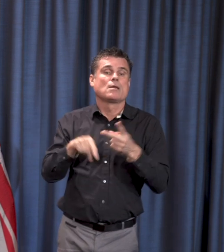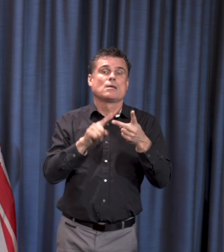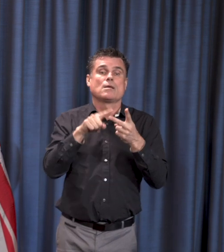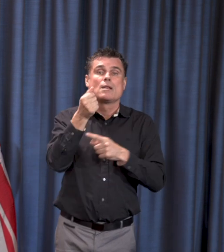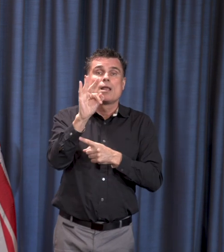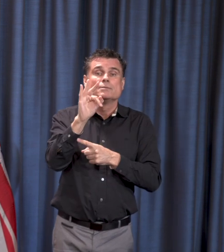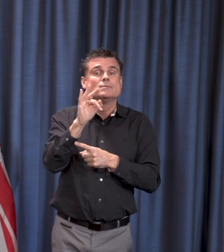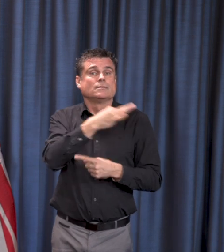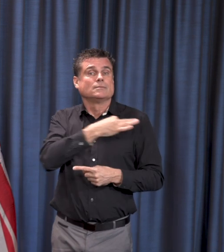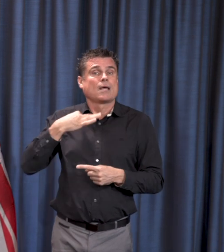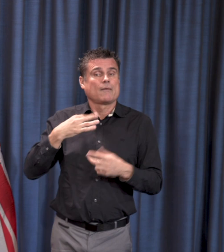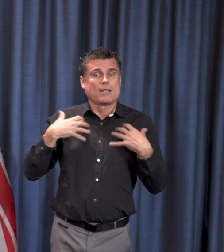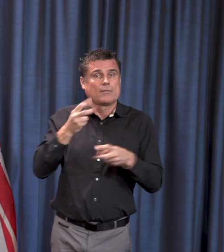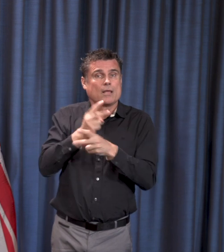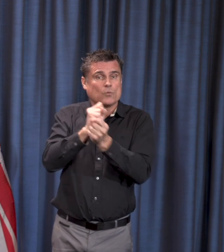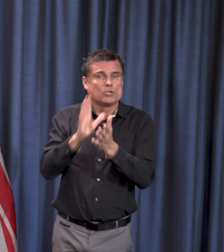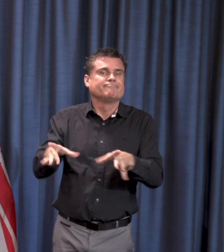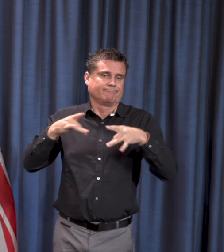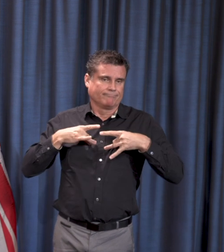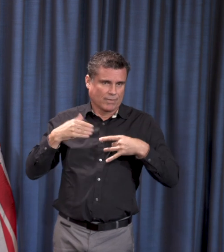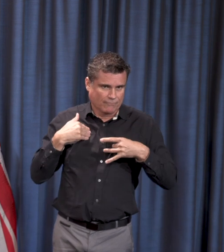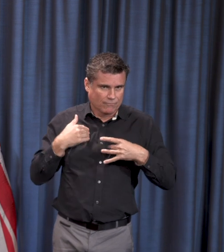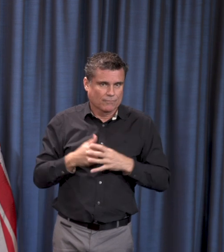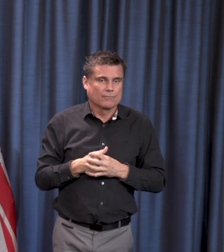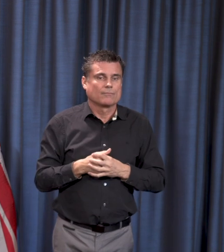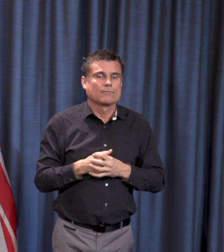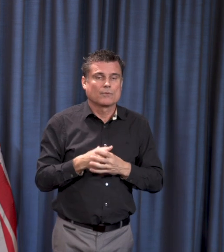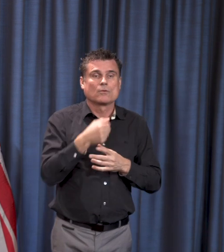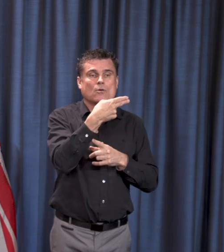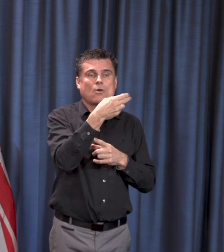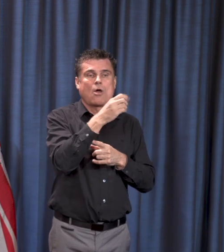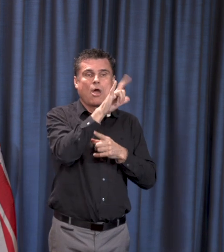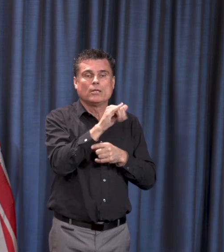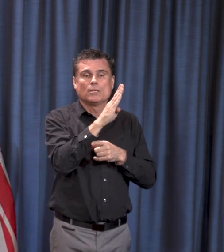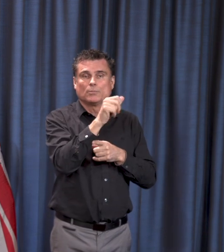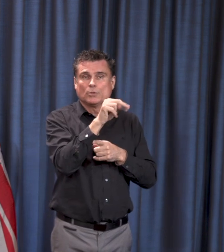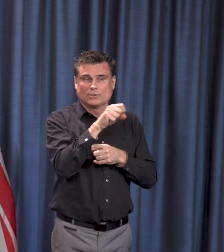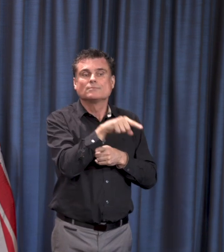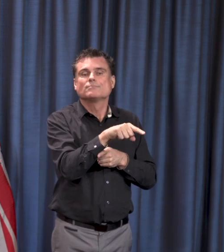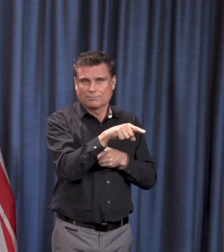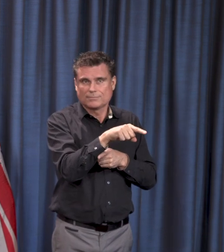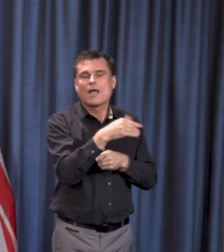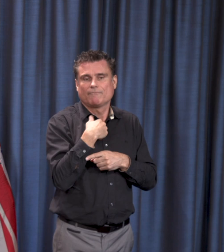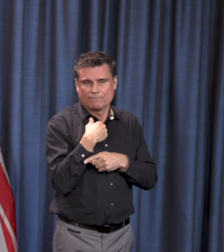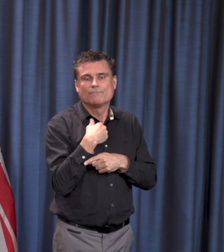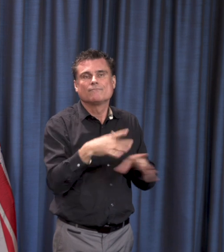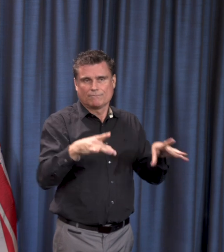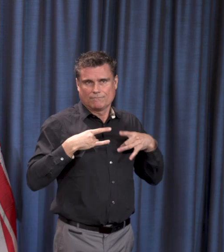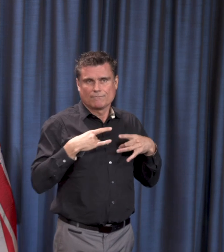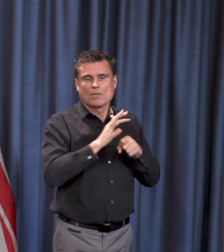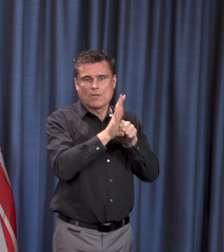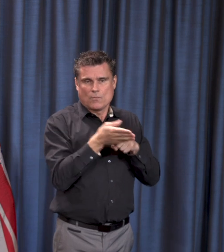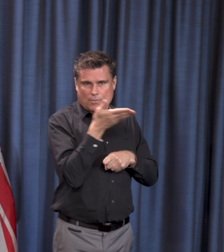Hollyburn is the same. The Harrow Park has increased by a few. We're now having